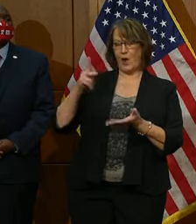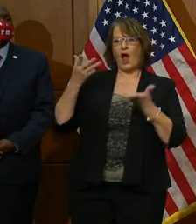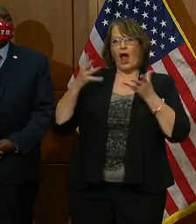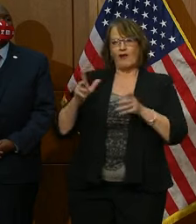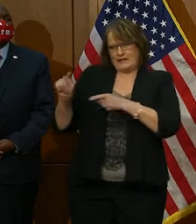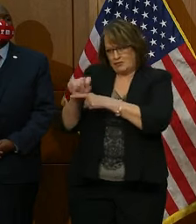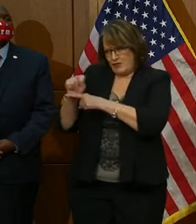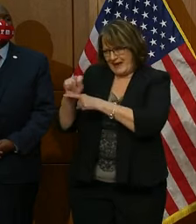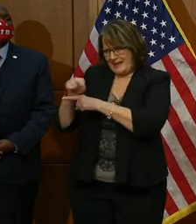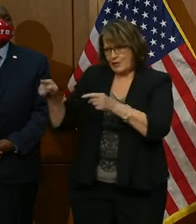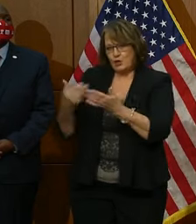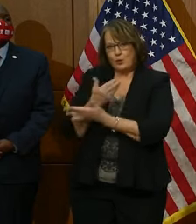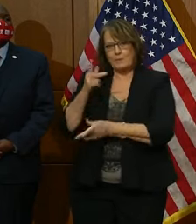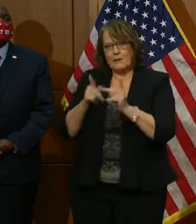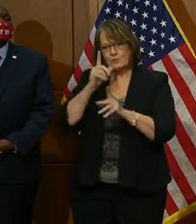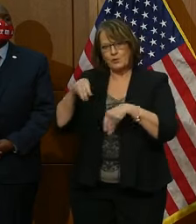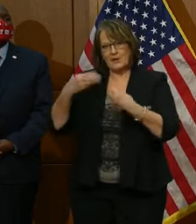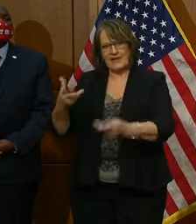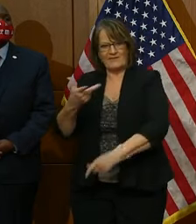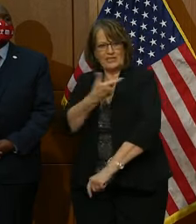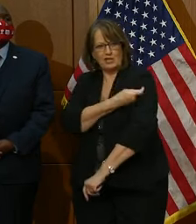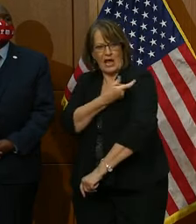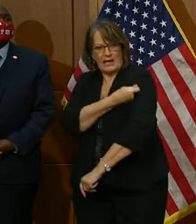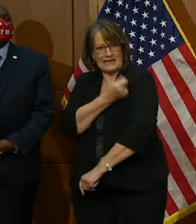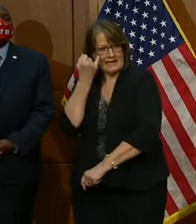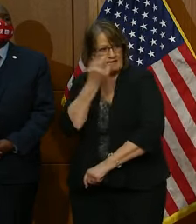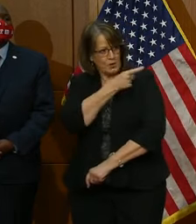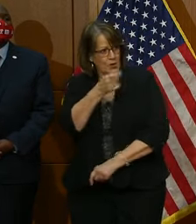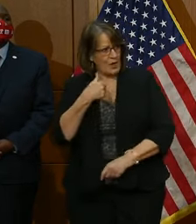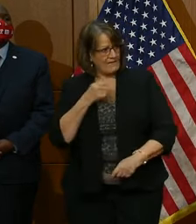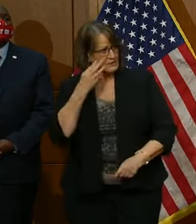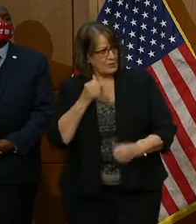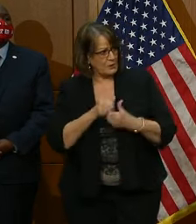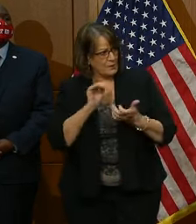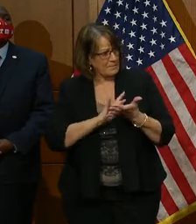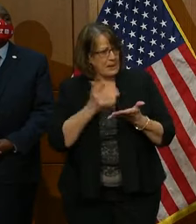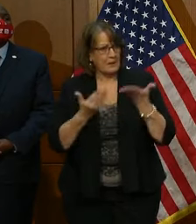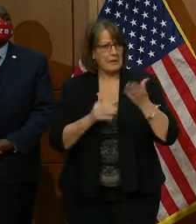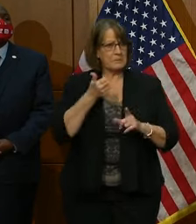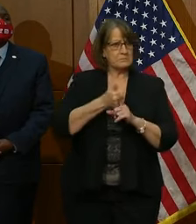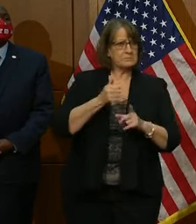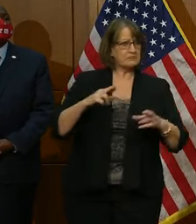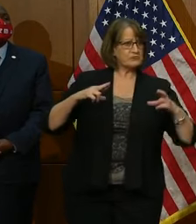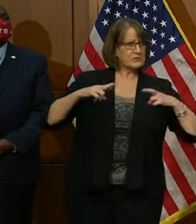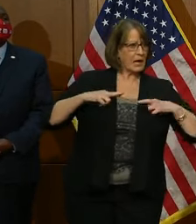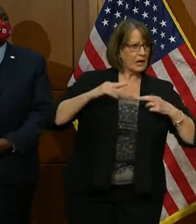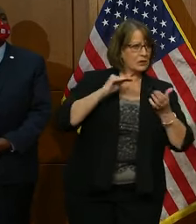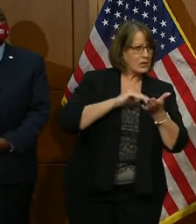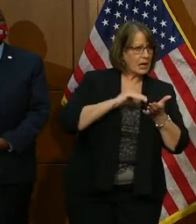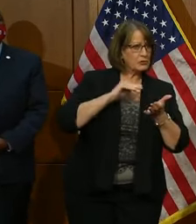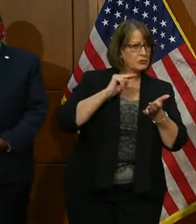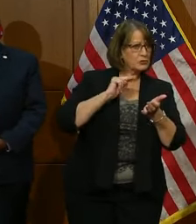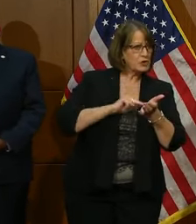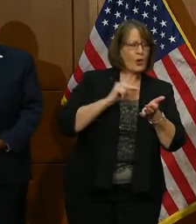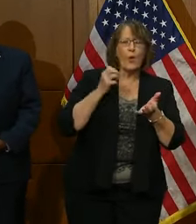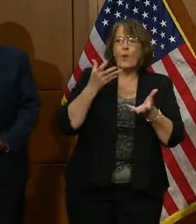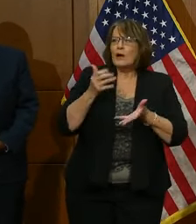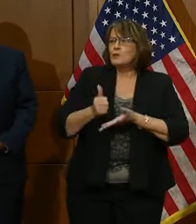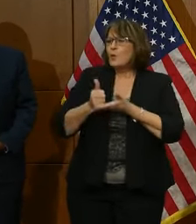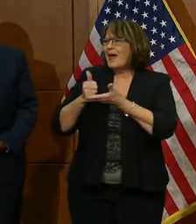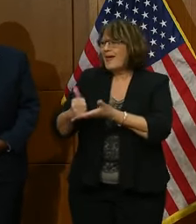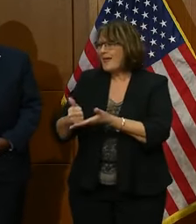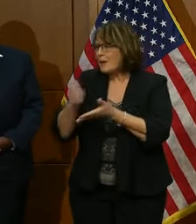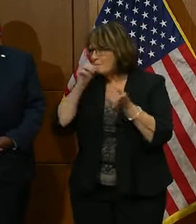ators. If you have medical experience, you're a retired doctor or nurse, or you just want to help with the